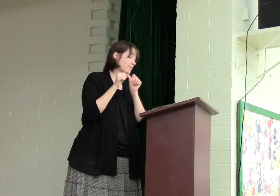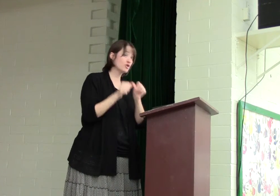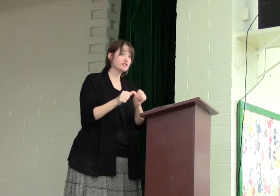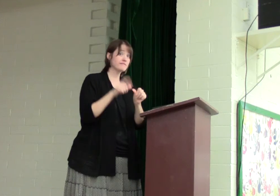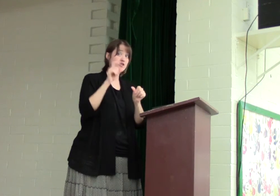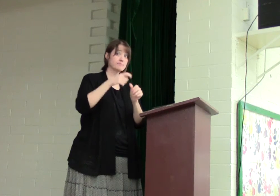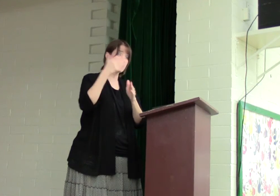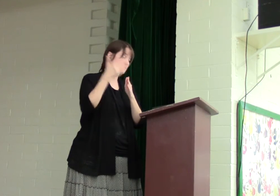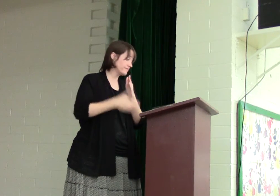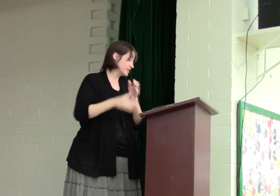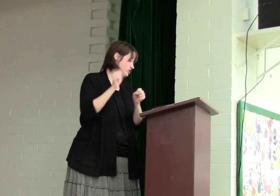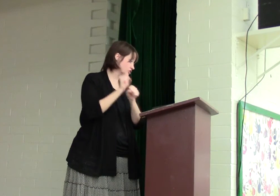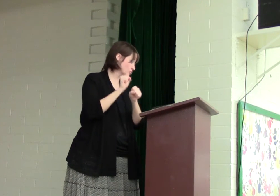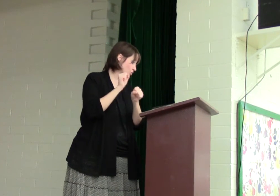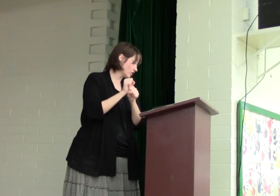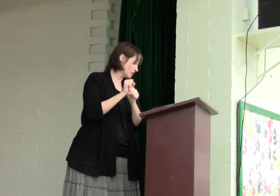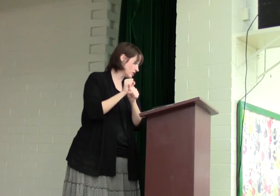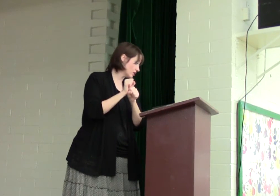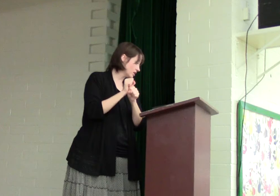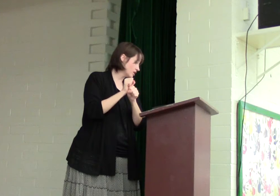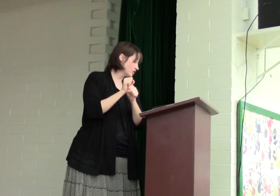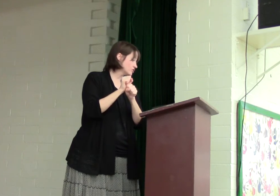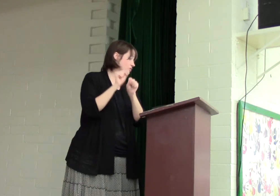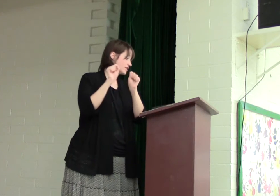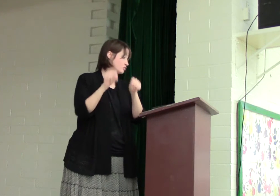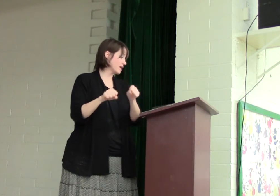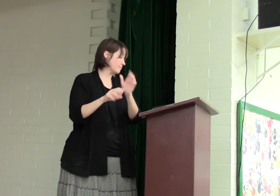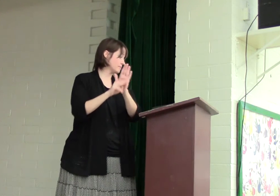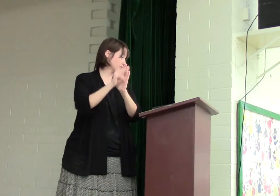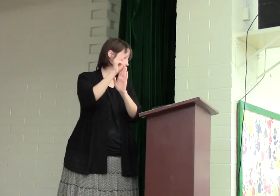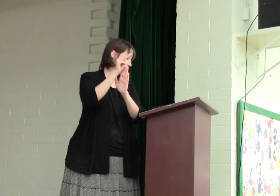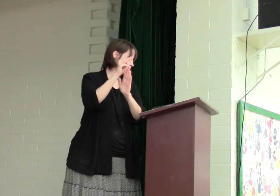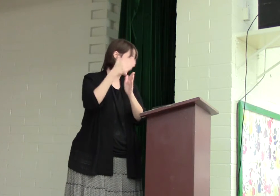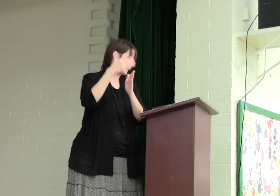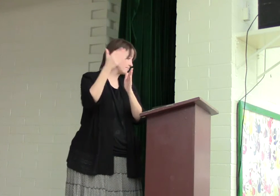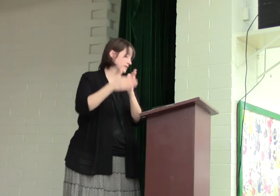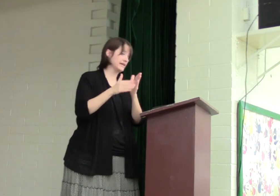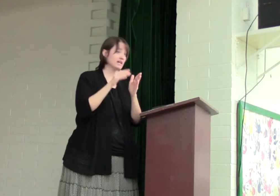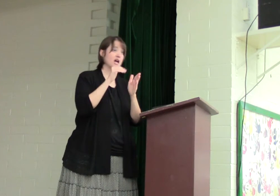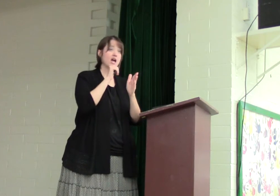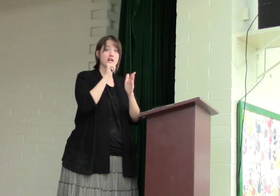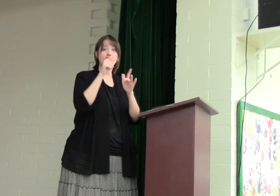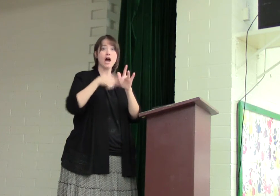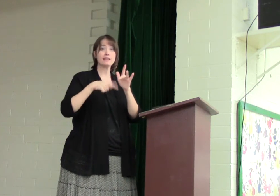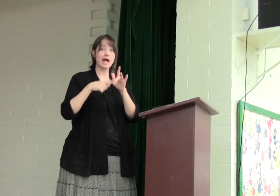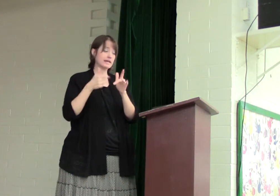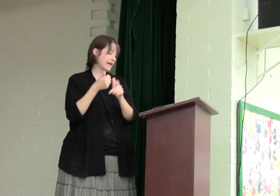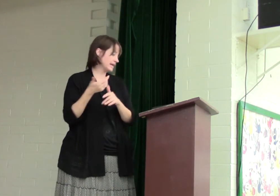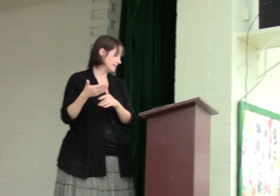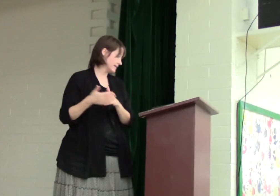perseverance must finish its work so that you can be mature and complete, not lacking anything.